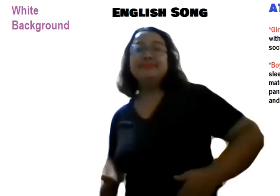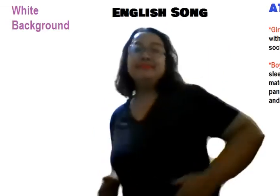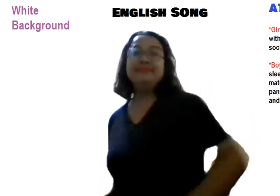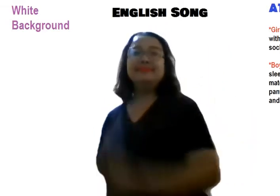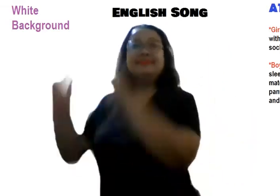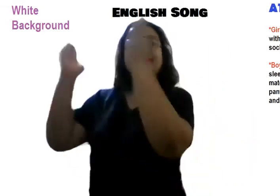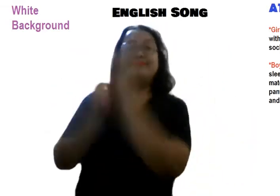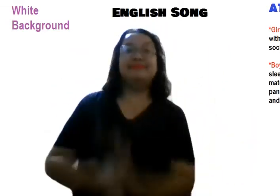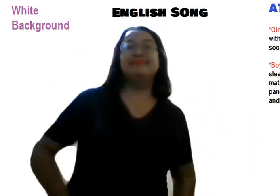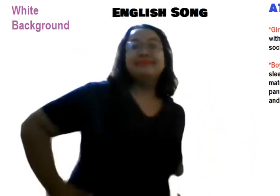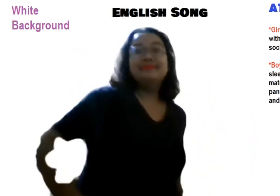Make sure you mirror.